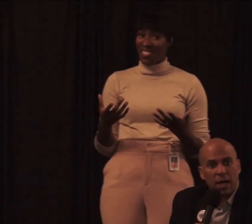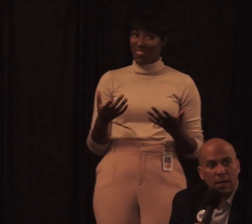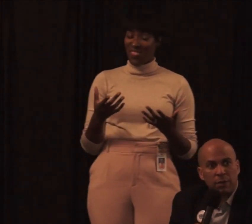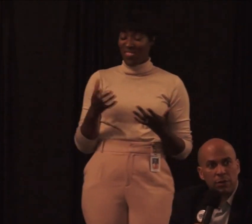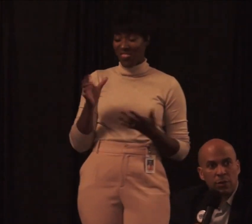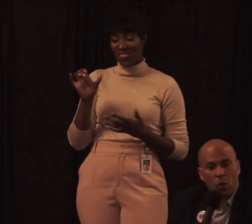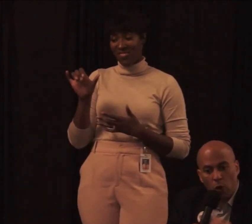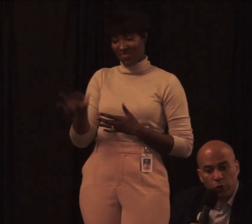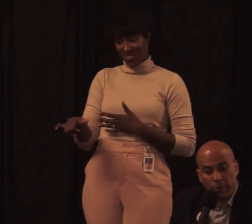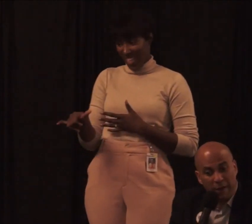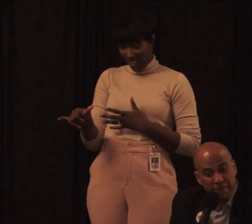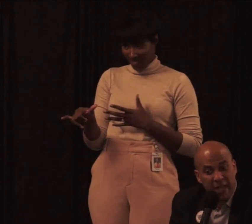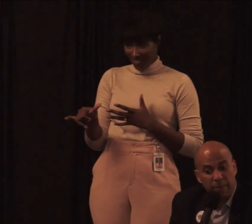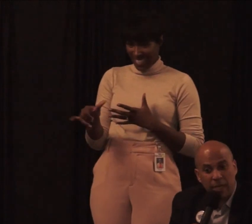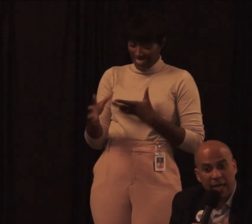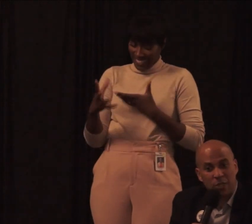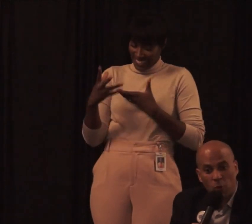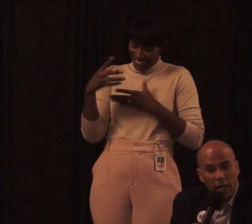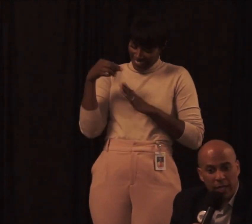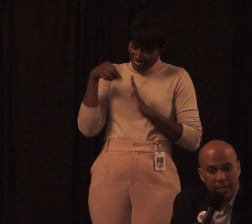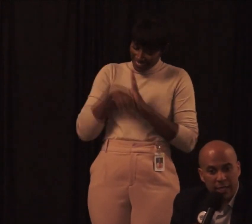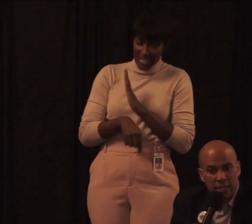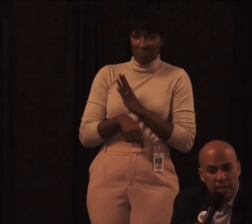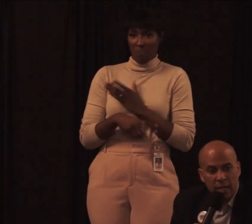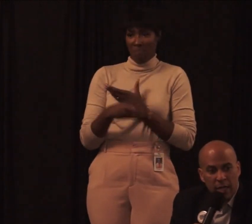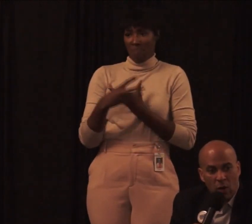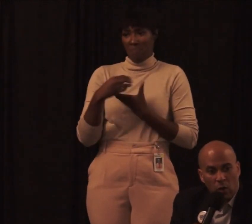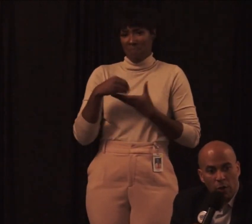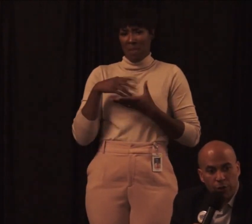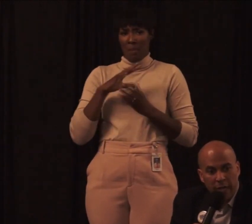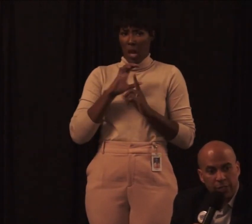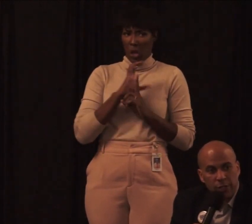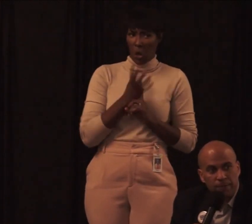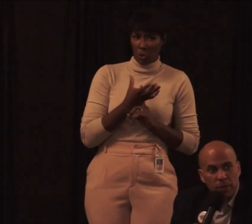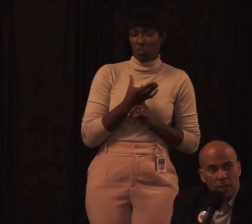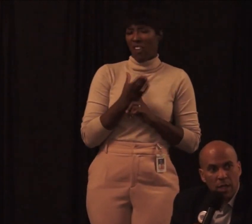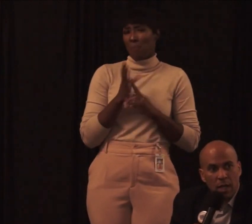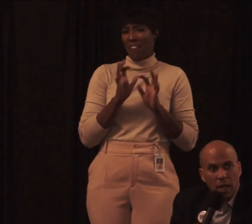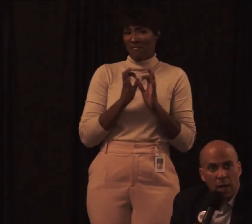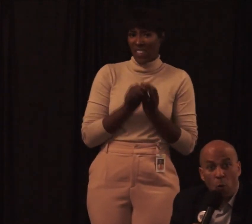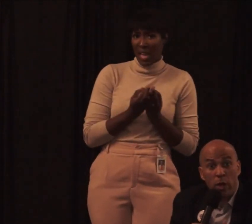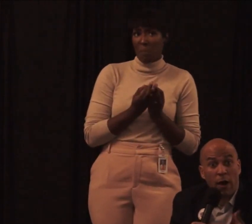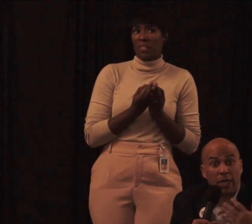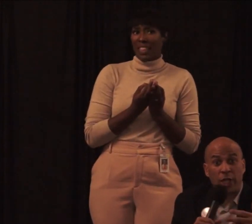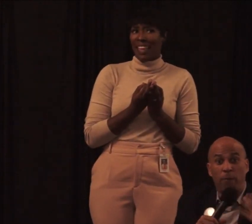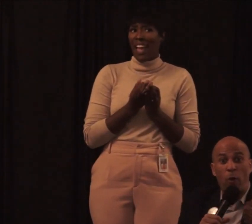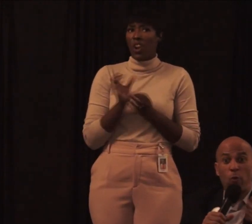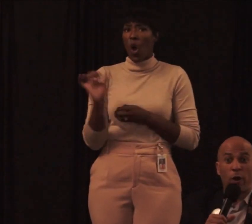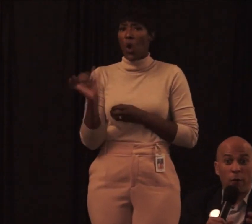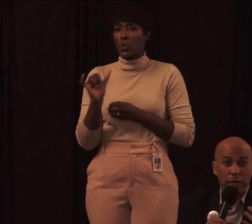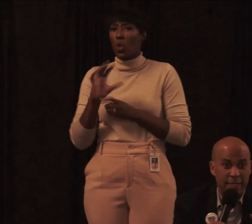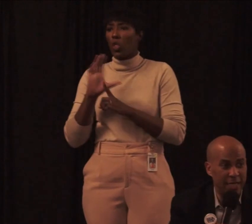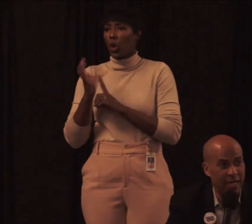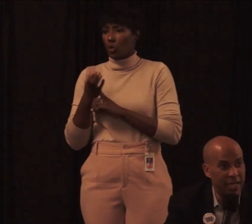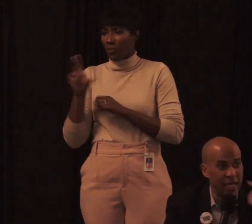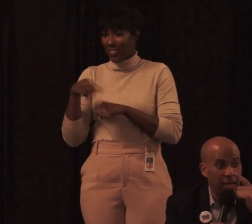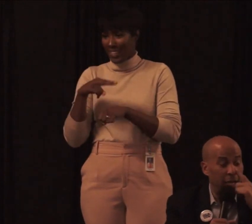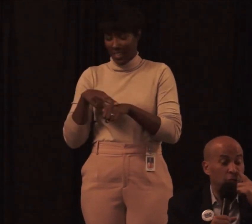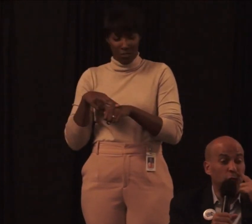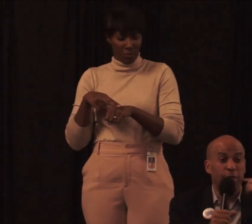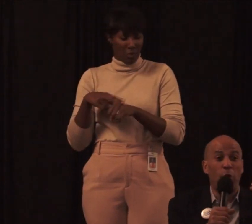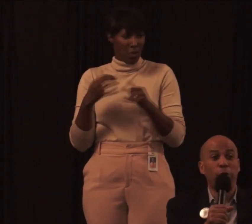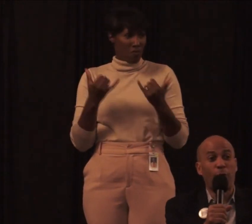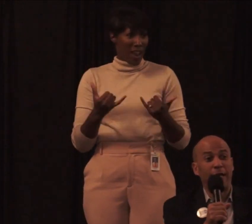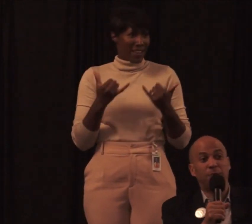the culture of my family as well as in our larger nation. We are actually at a point where we see